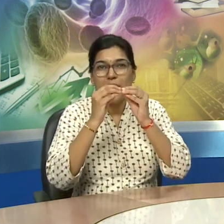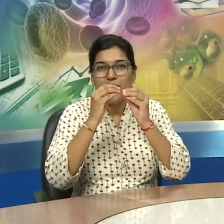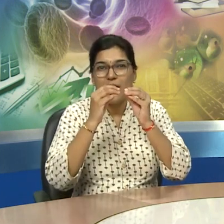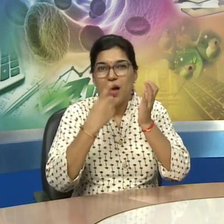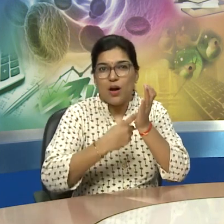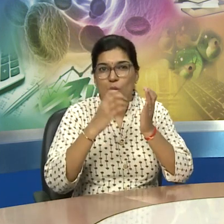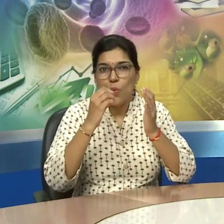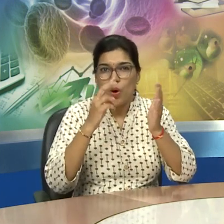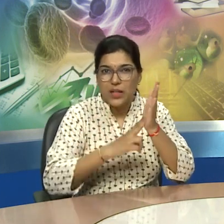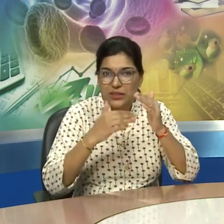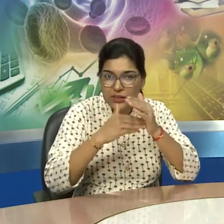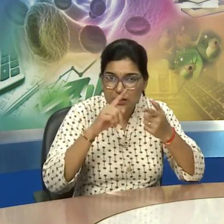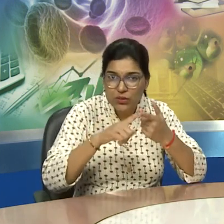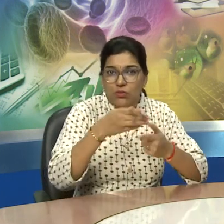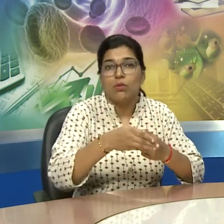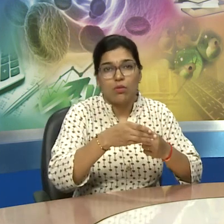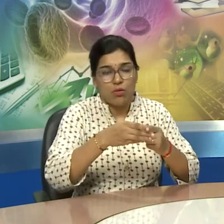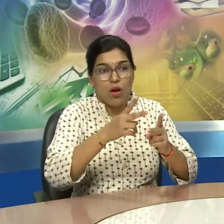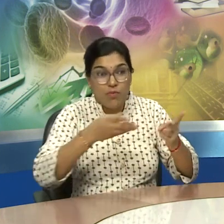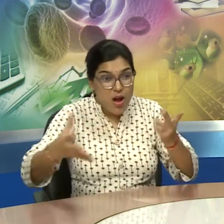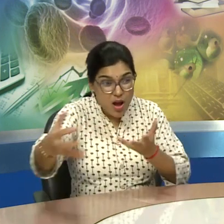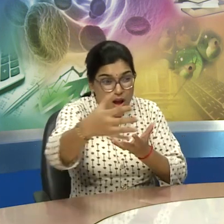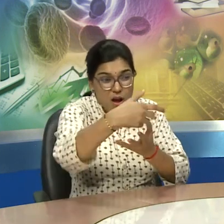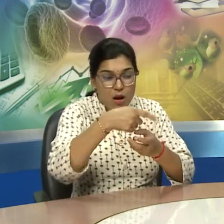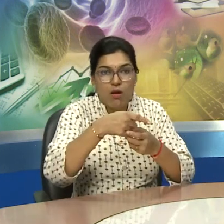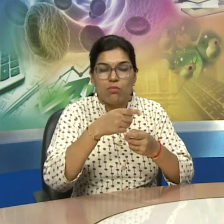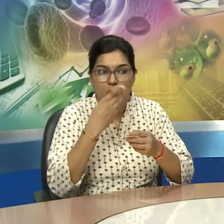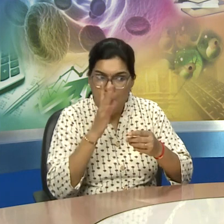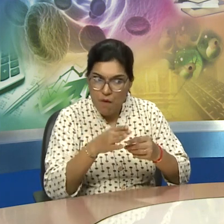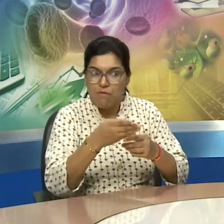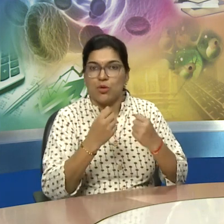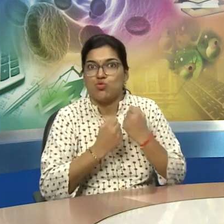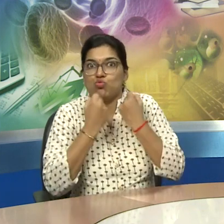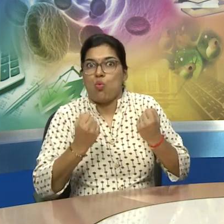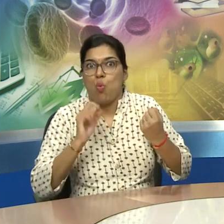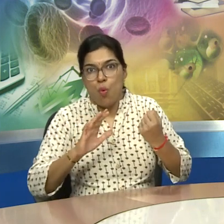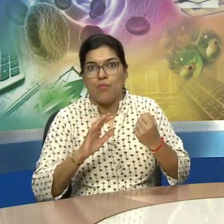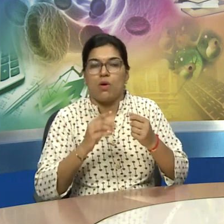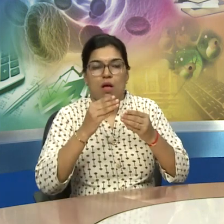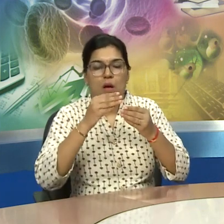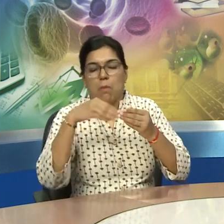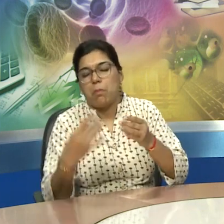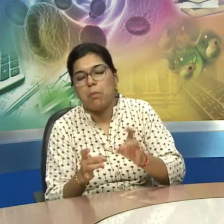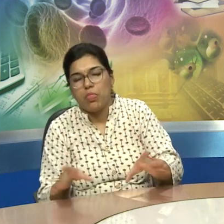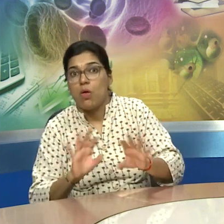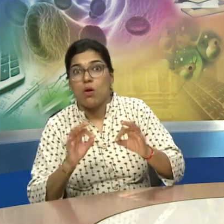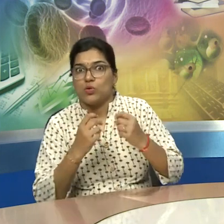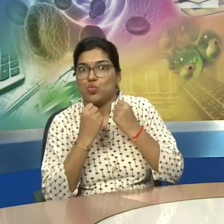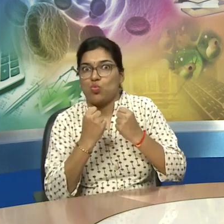were the few metals so the help of these metals